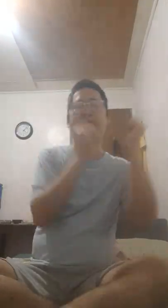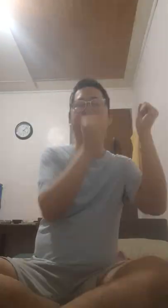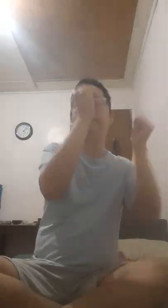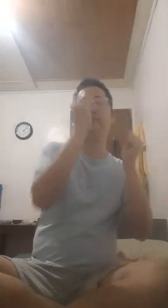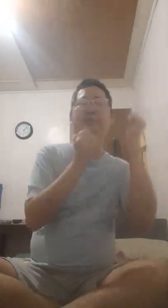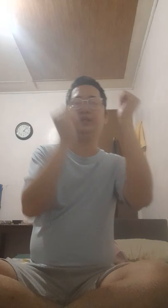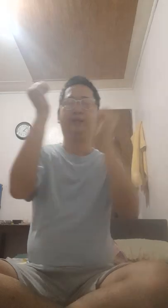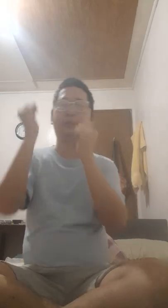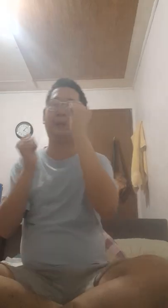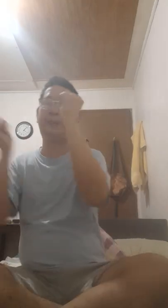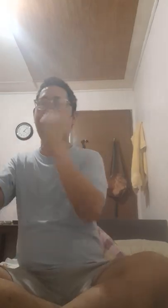know that something